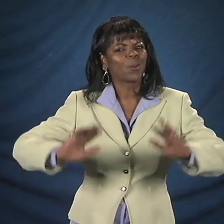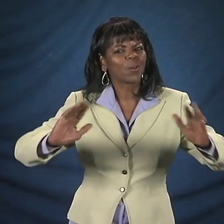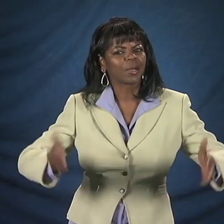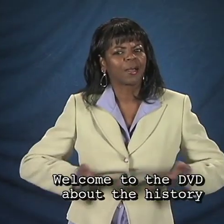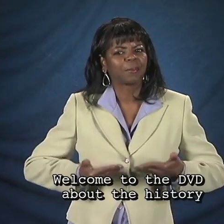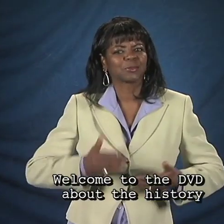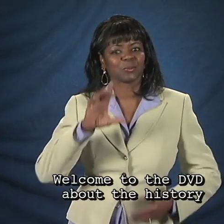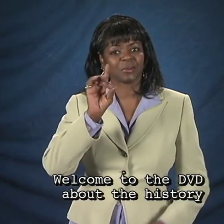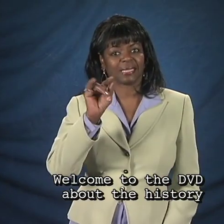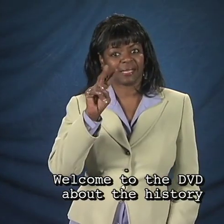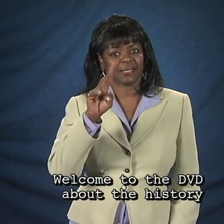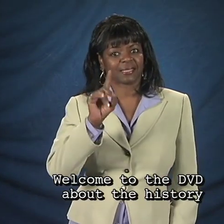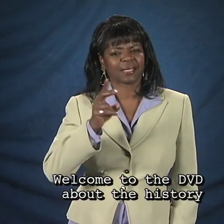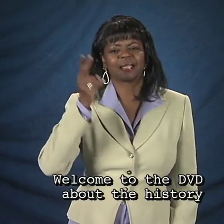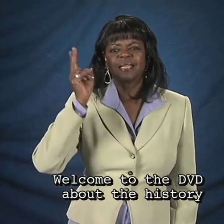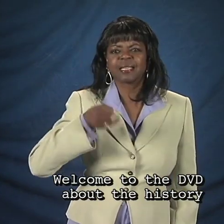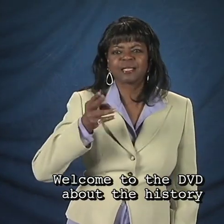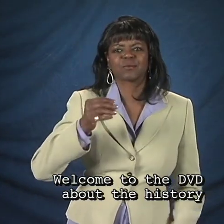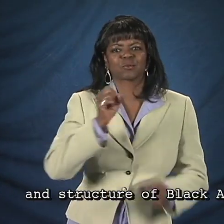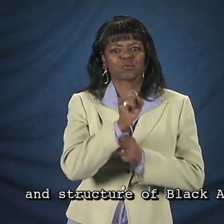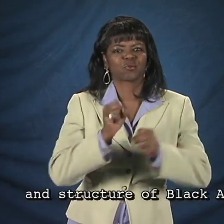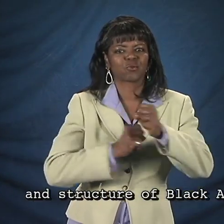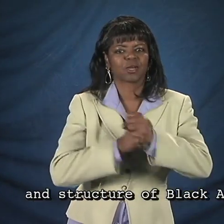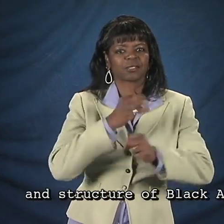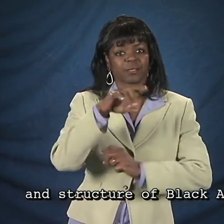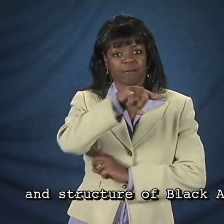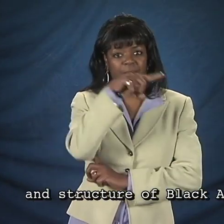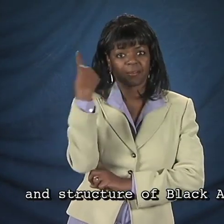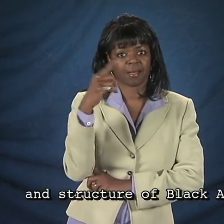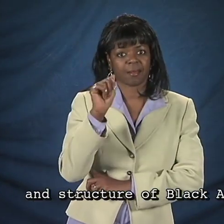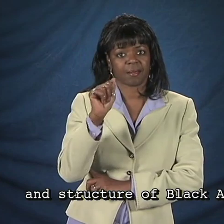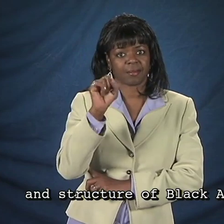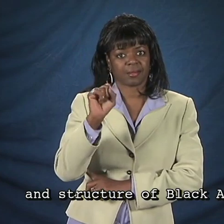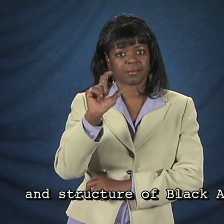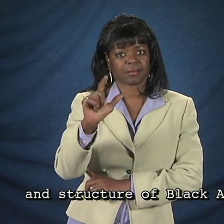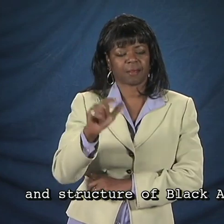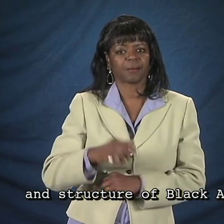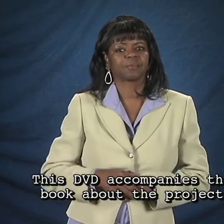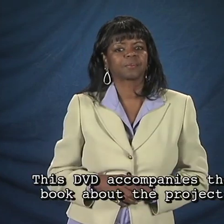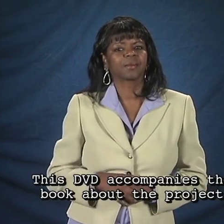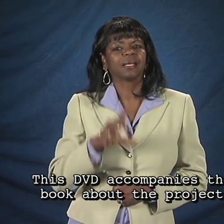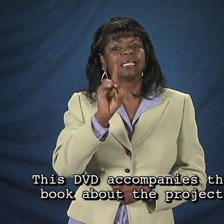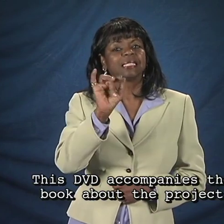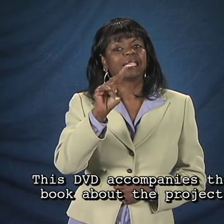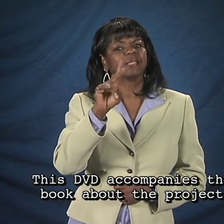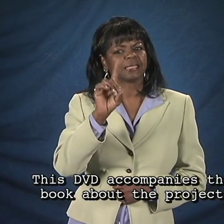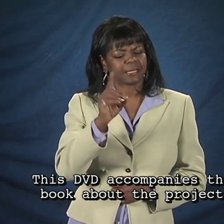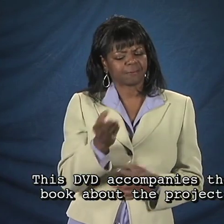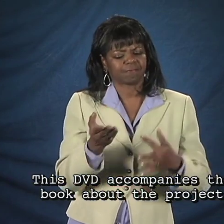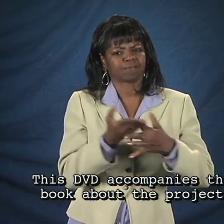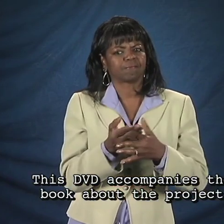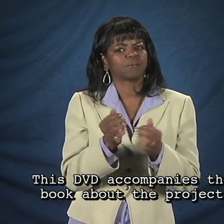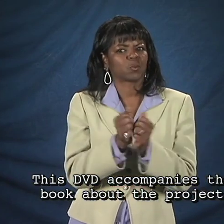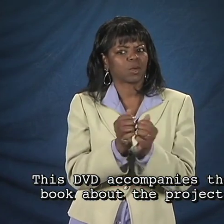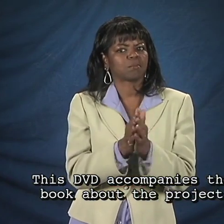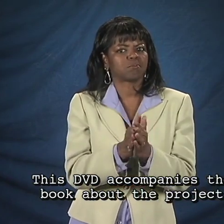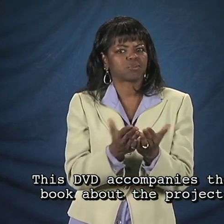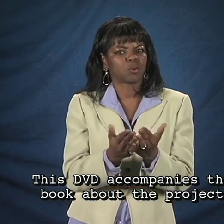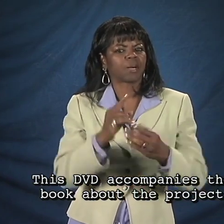Welcome to the DVD about the History and Structure of Black ASL. This DVD accompanies the book about the